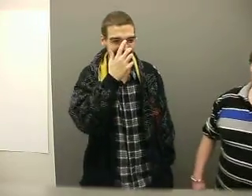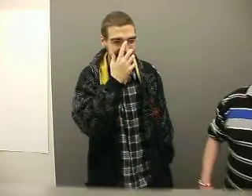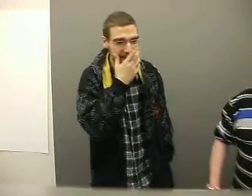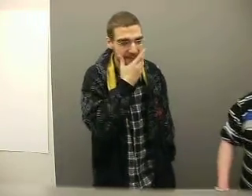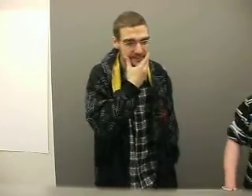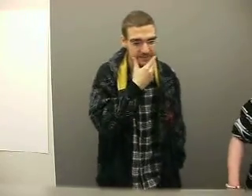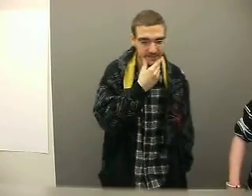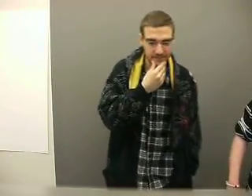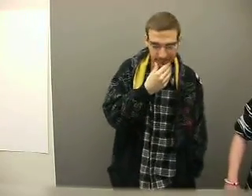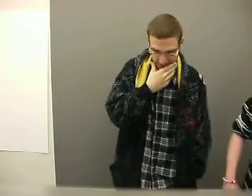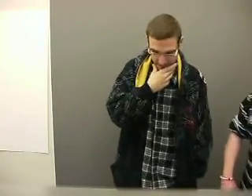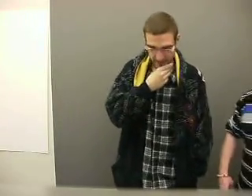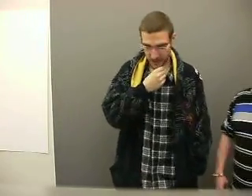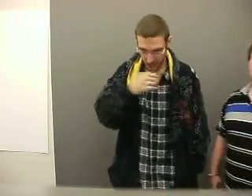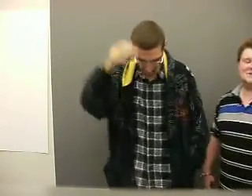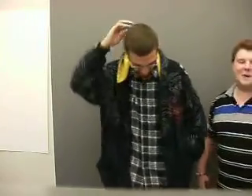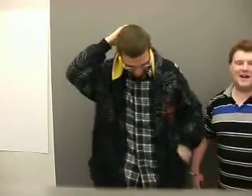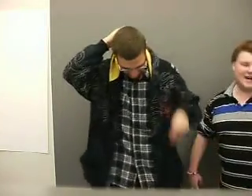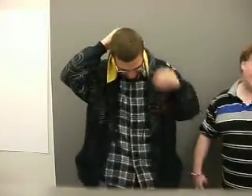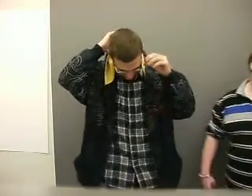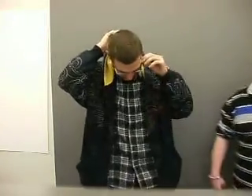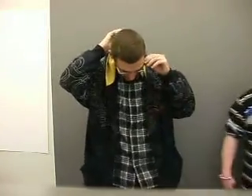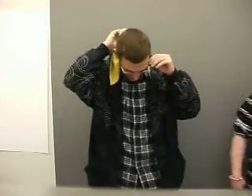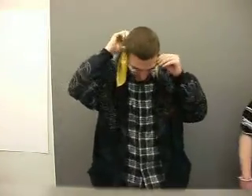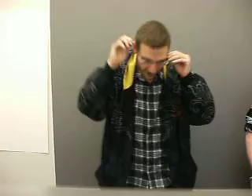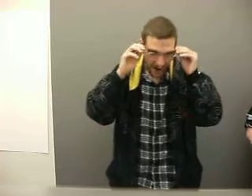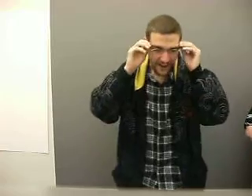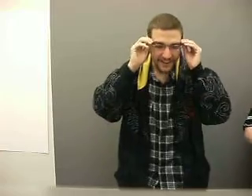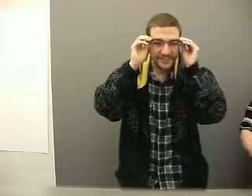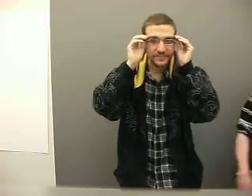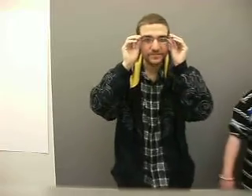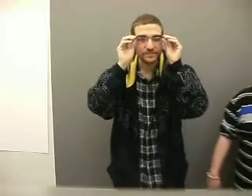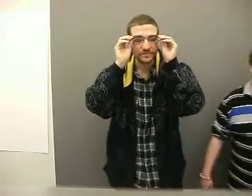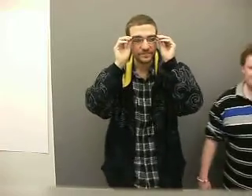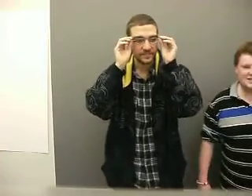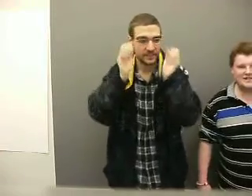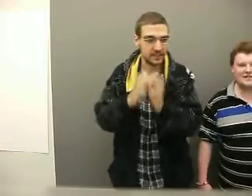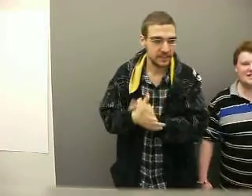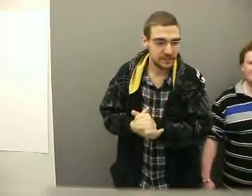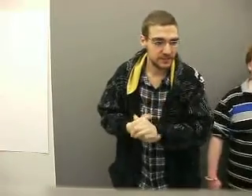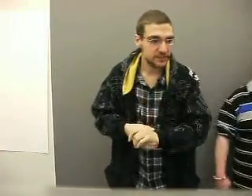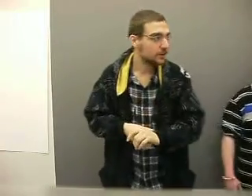Turn this mic up. Turn this mic up. Alright. Here we go.